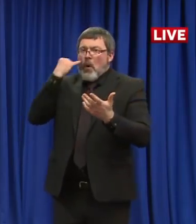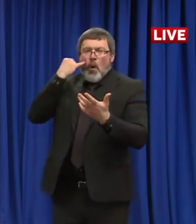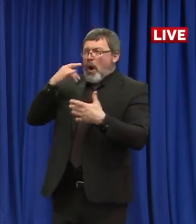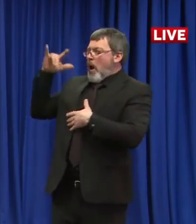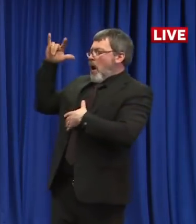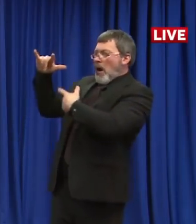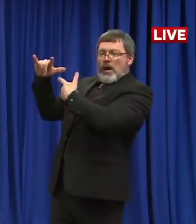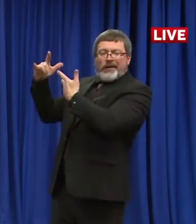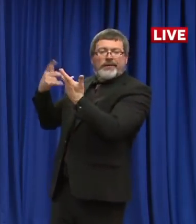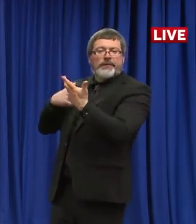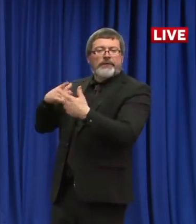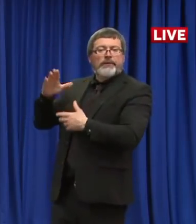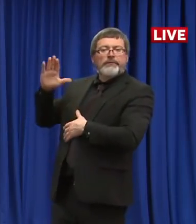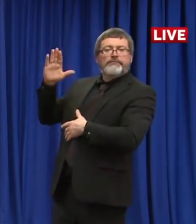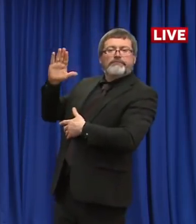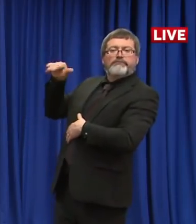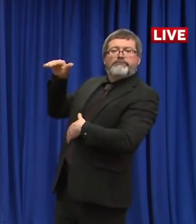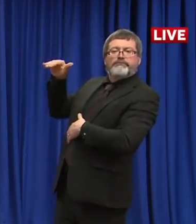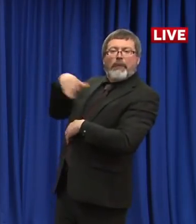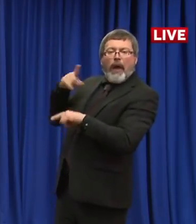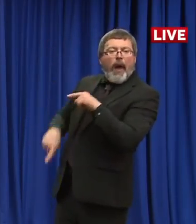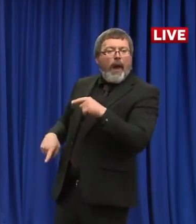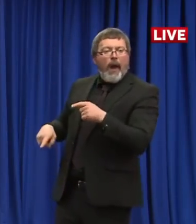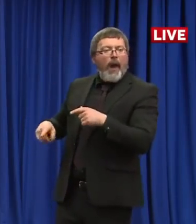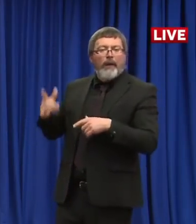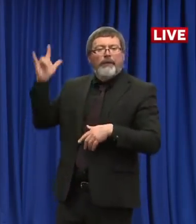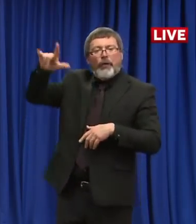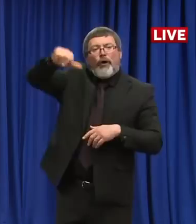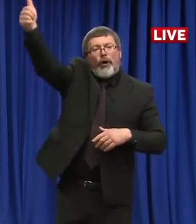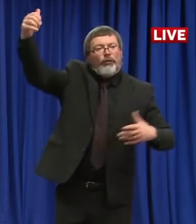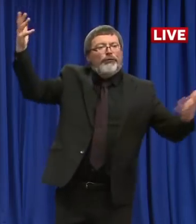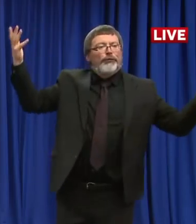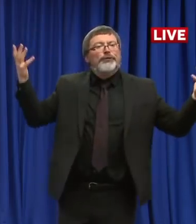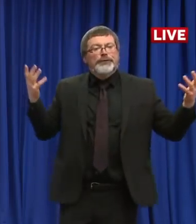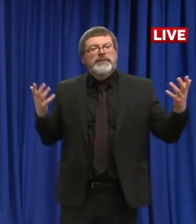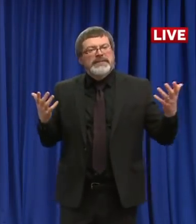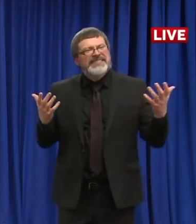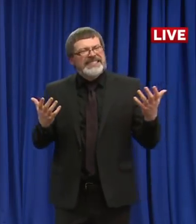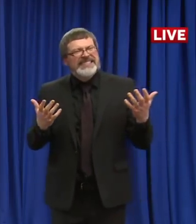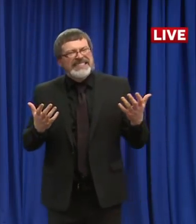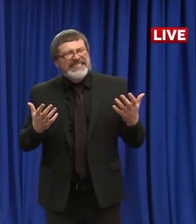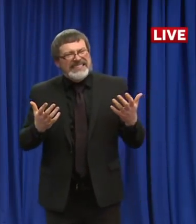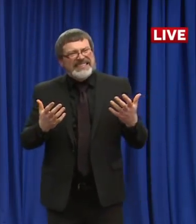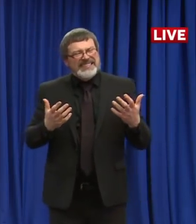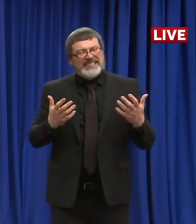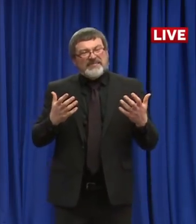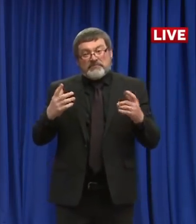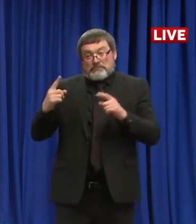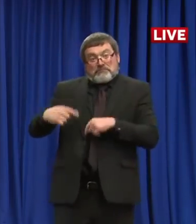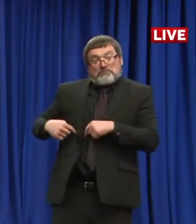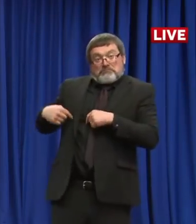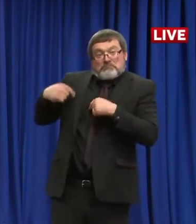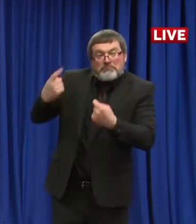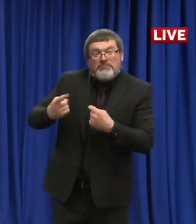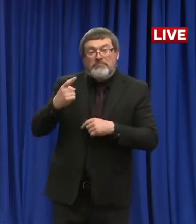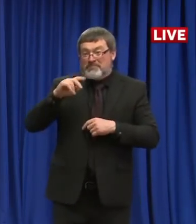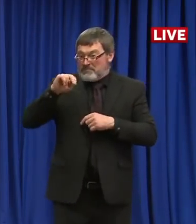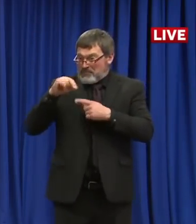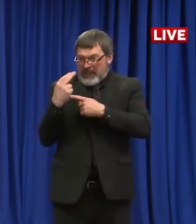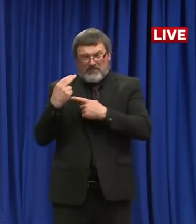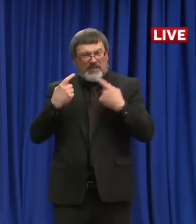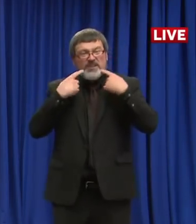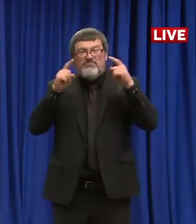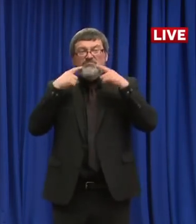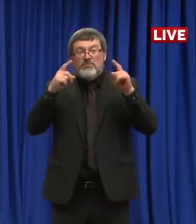we've been able to do that to date, we've been incredibly successful, not just in terms of getting materials and supplies, but look at the viral spread. We're essentially a